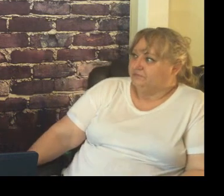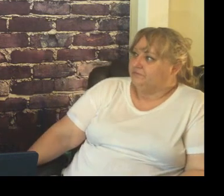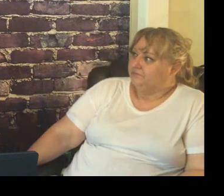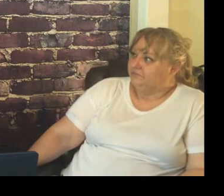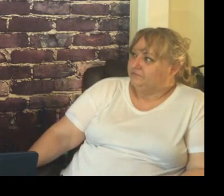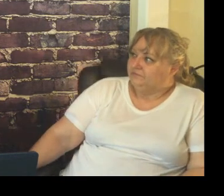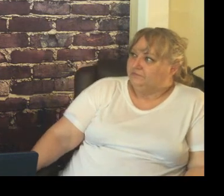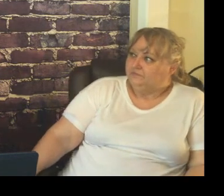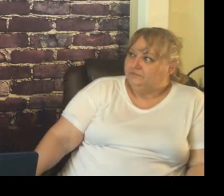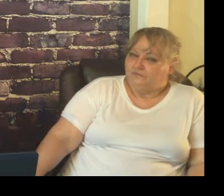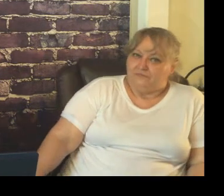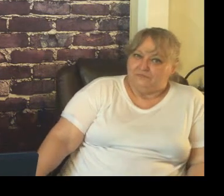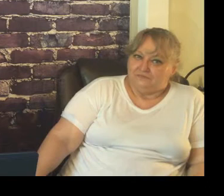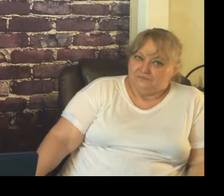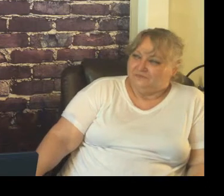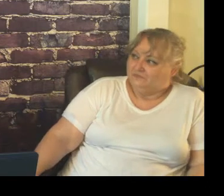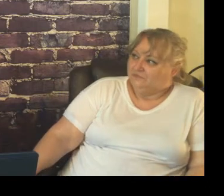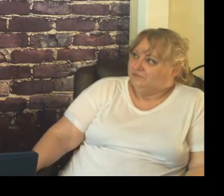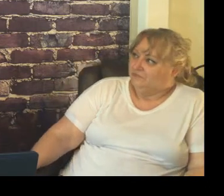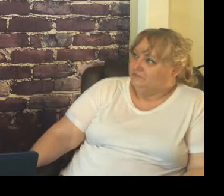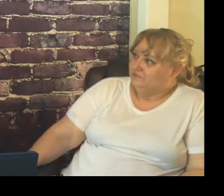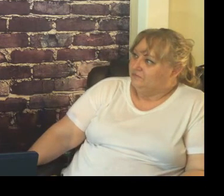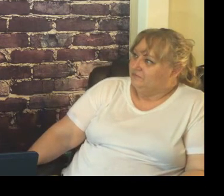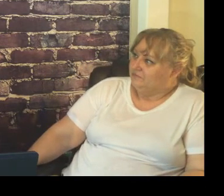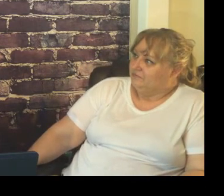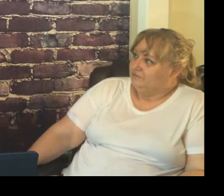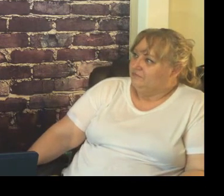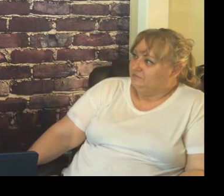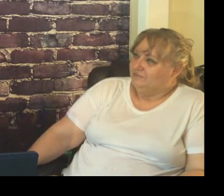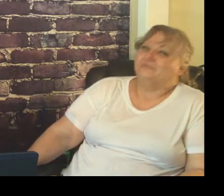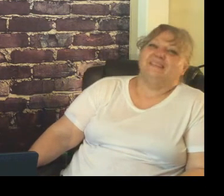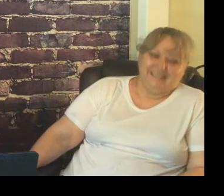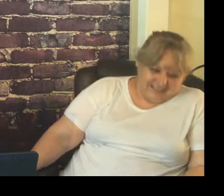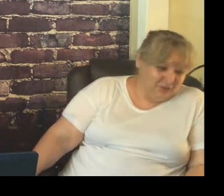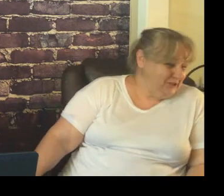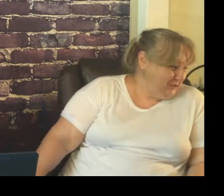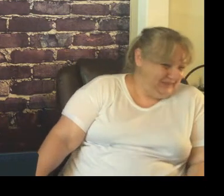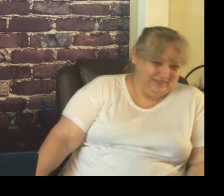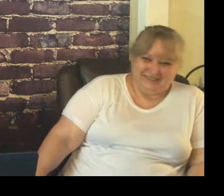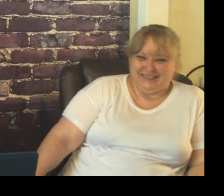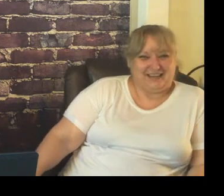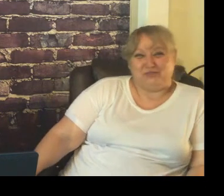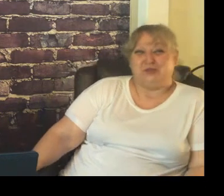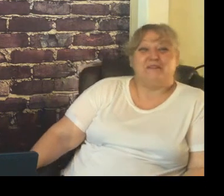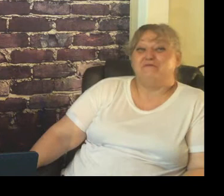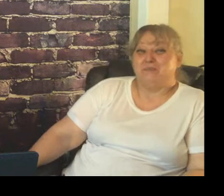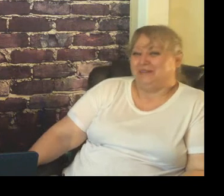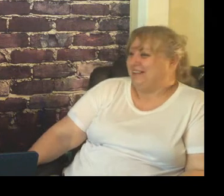looking at us on this video I have a poker face yes you do would tell the kids I'm so angry about that